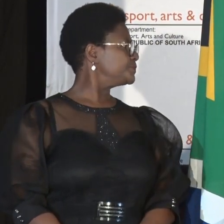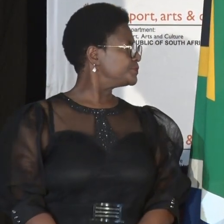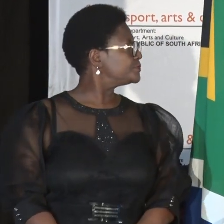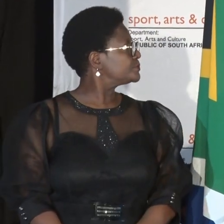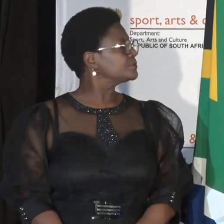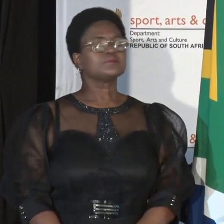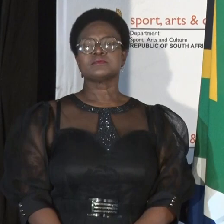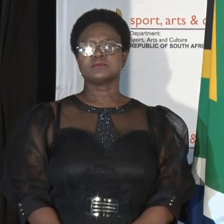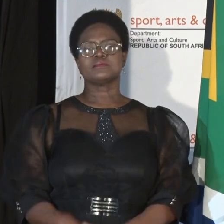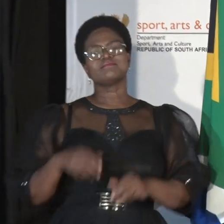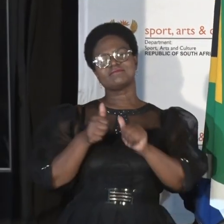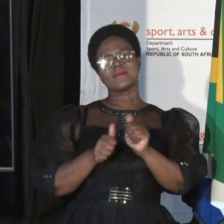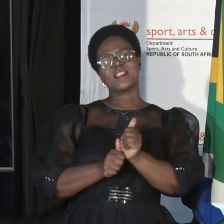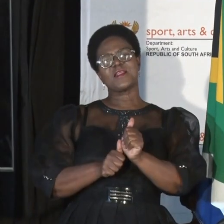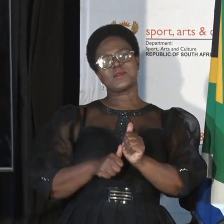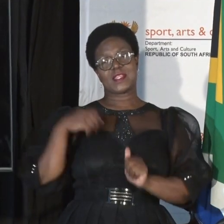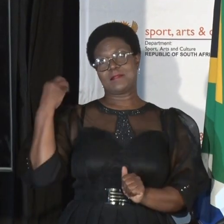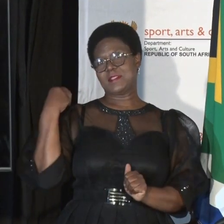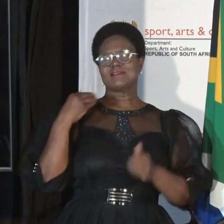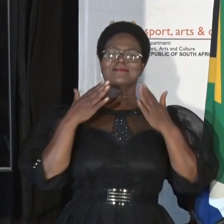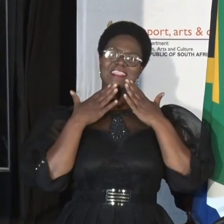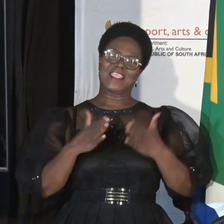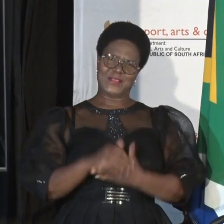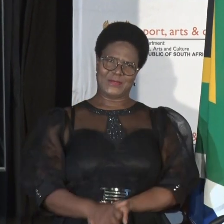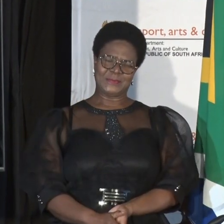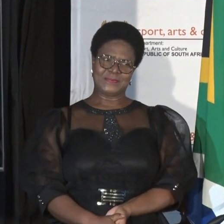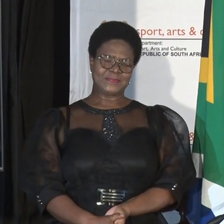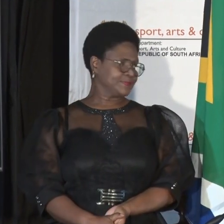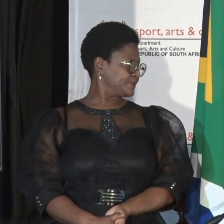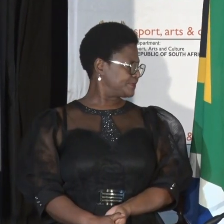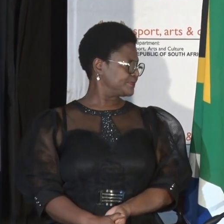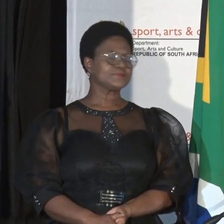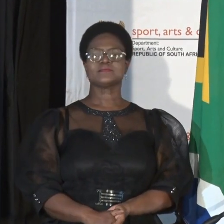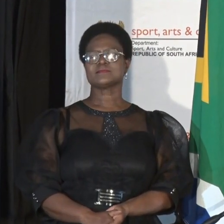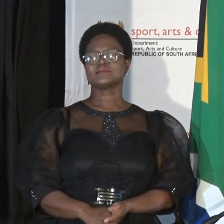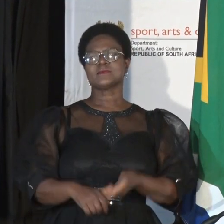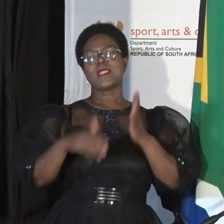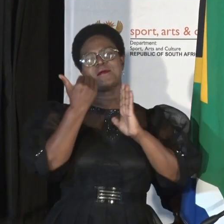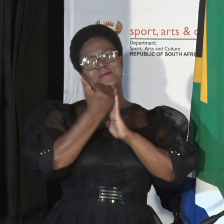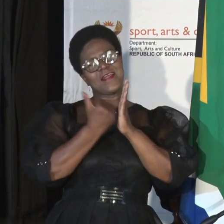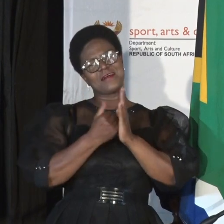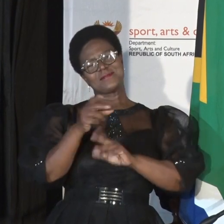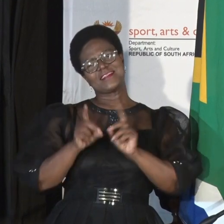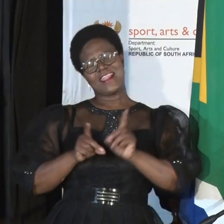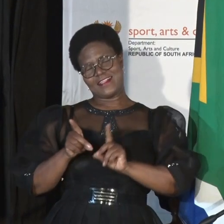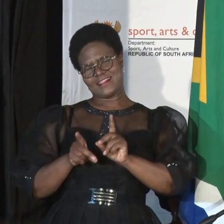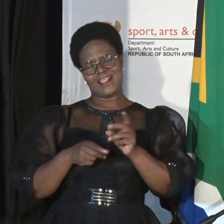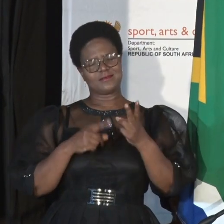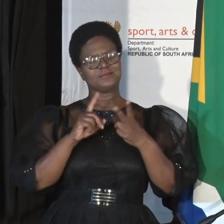Thank you very much, Deputy Minister Nokawe Mafu, Program Director, the Deputy Minister